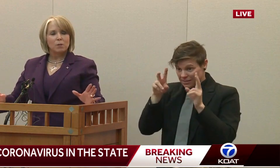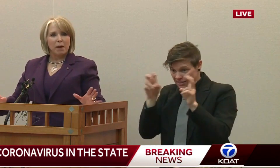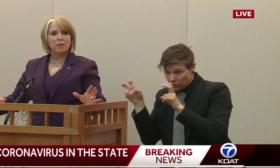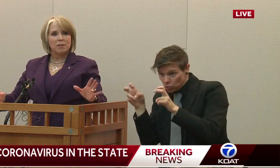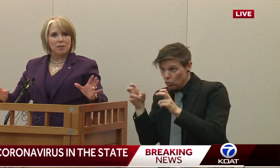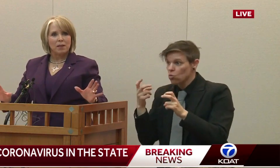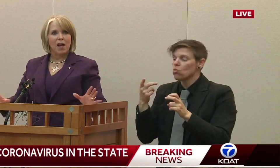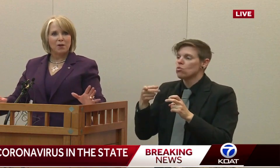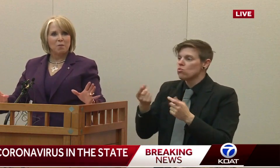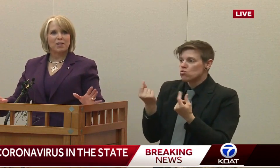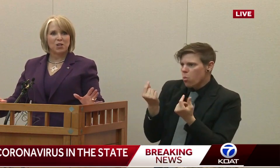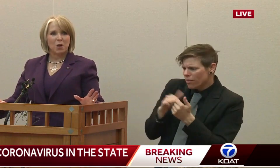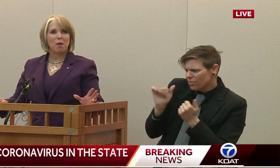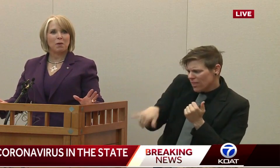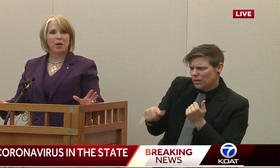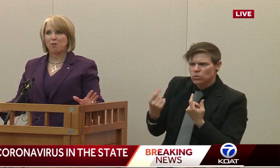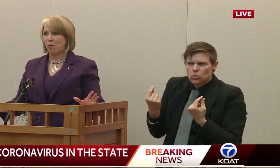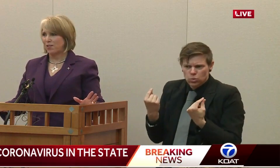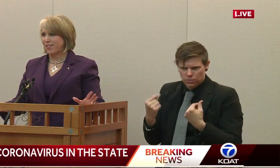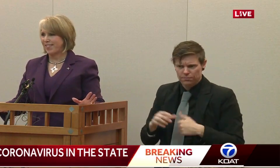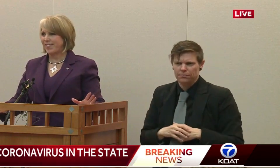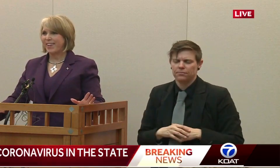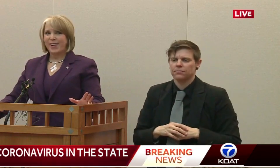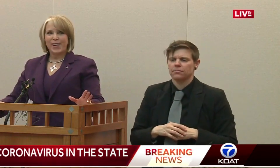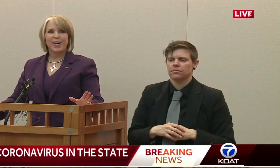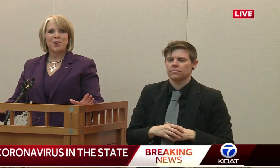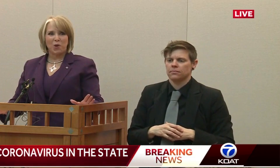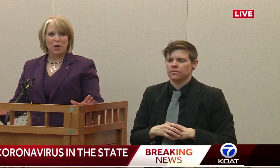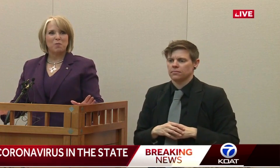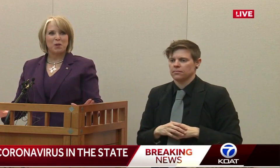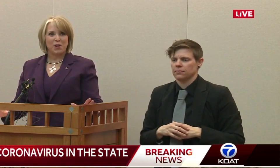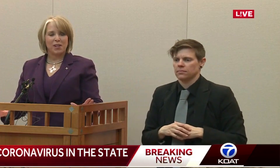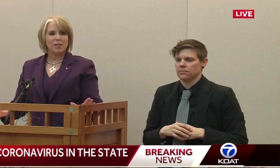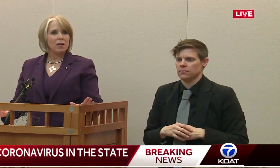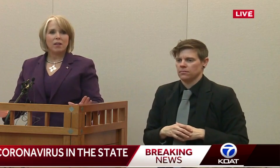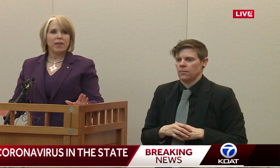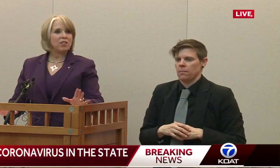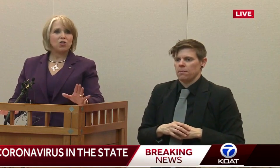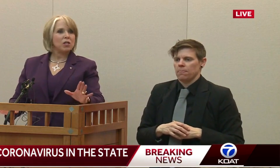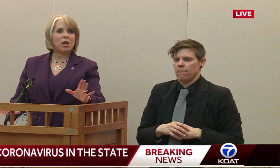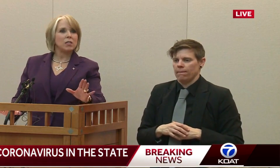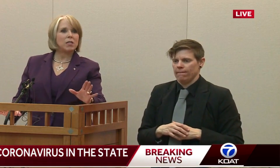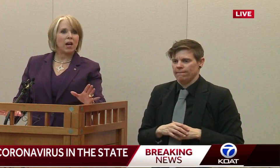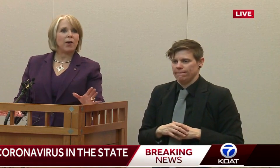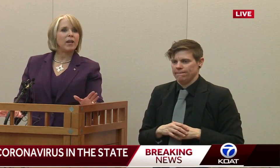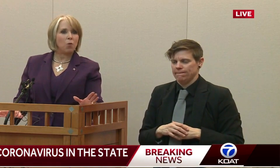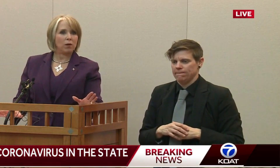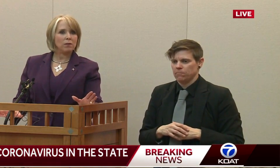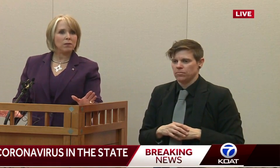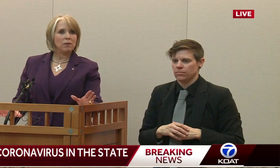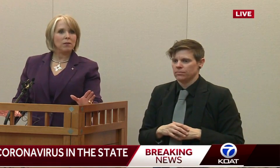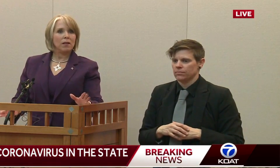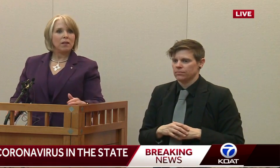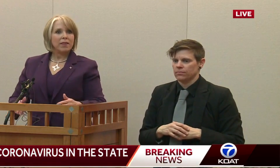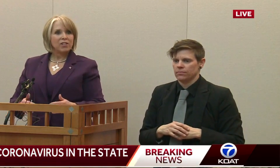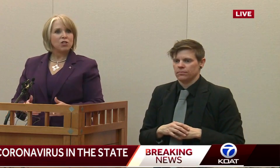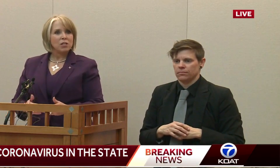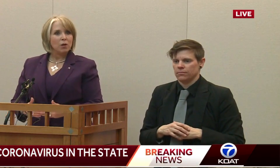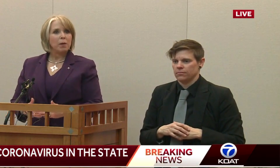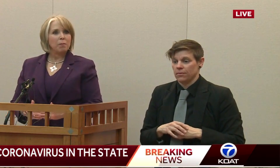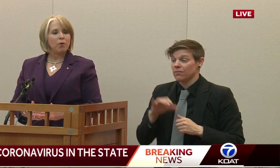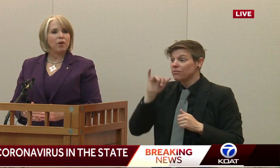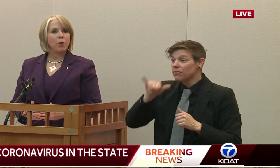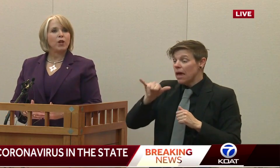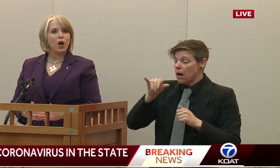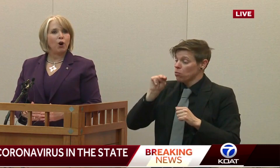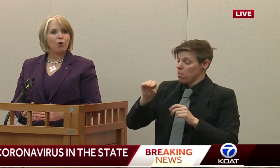you should expect to see a lot of New Mexico public health presence in your communities. That should not scare anyone. That